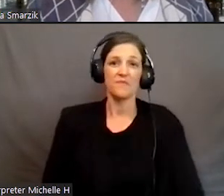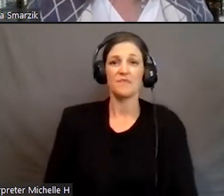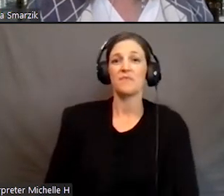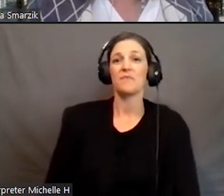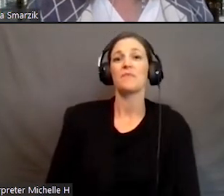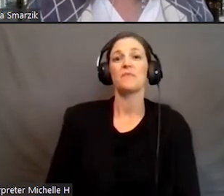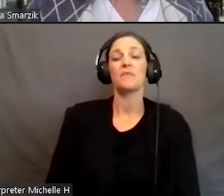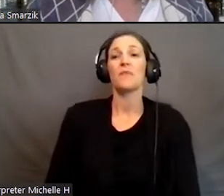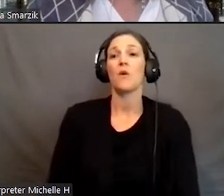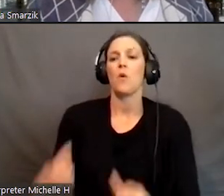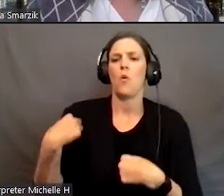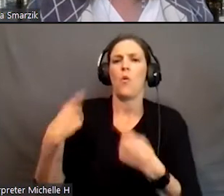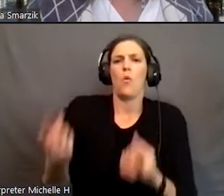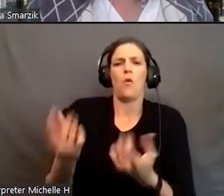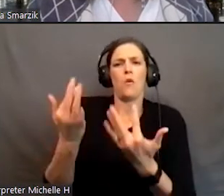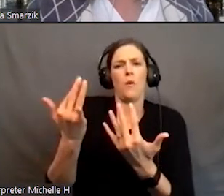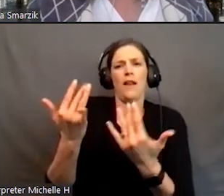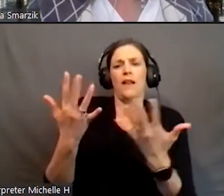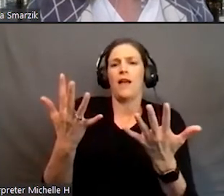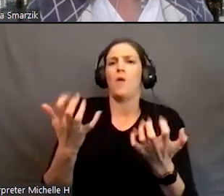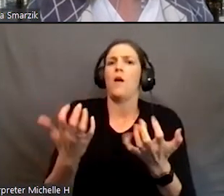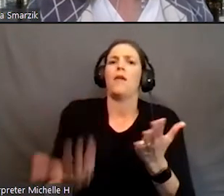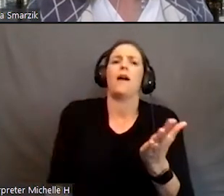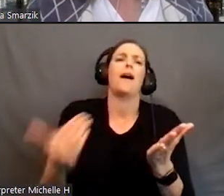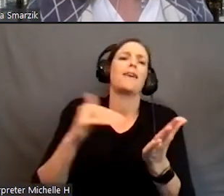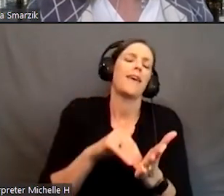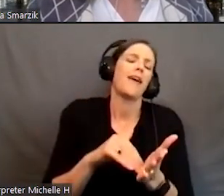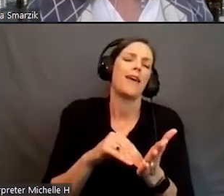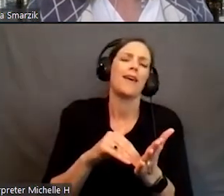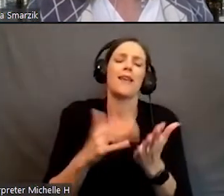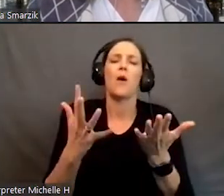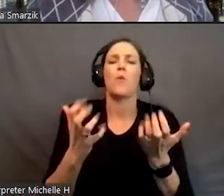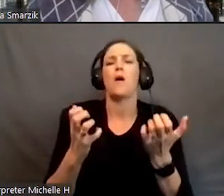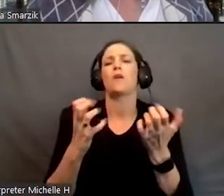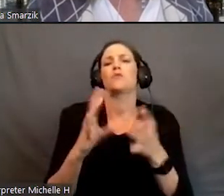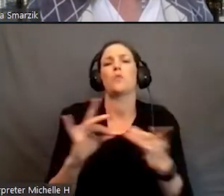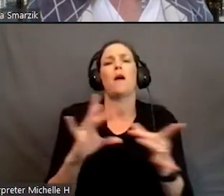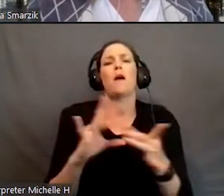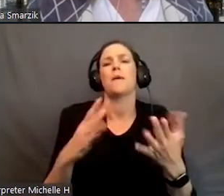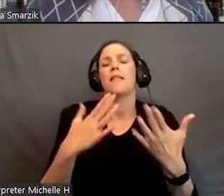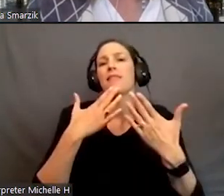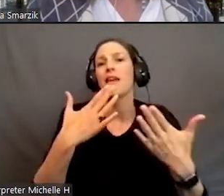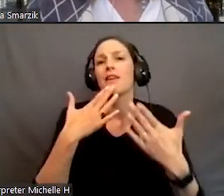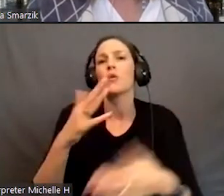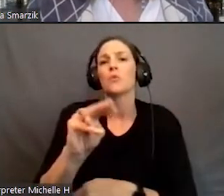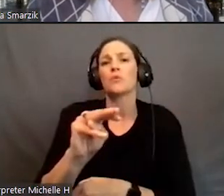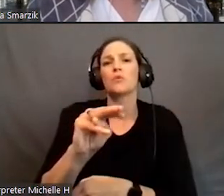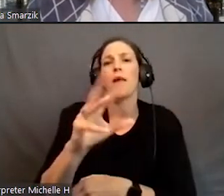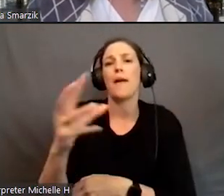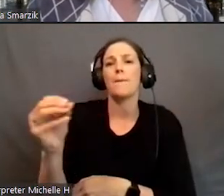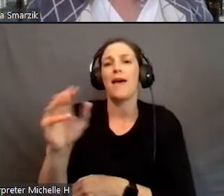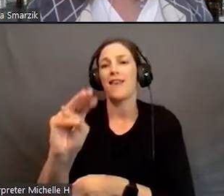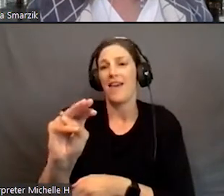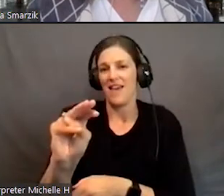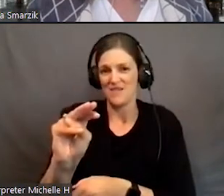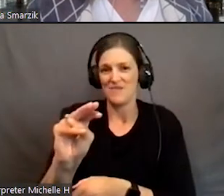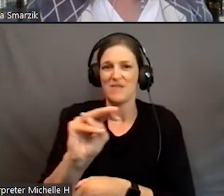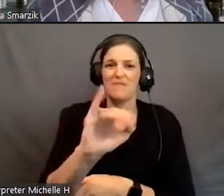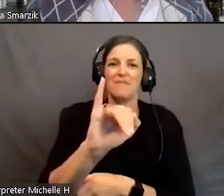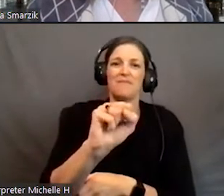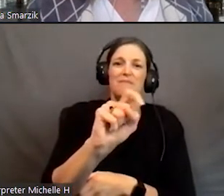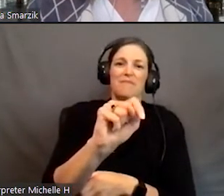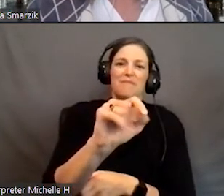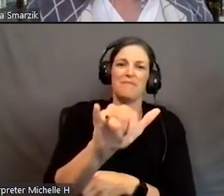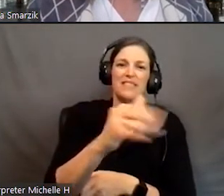While we're waiting, just you know, once again, I just want to say thank you to Missy and Misty. This